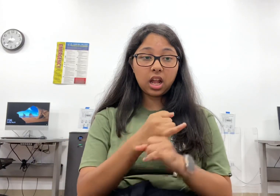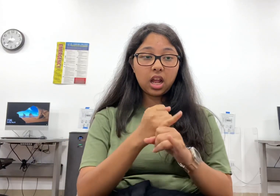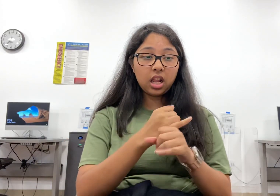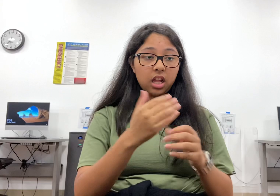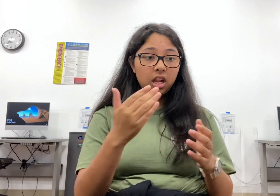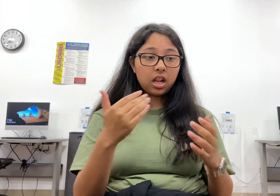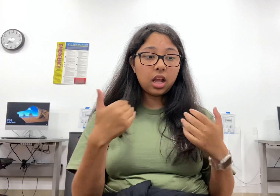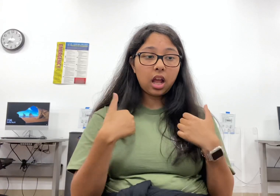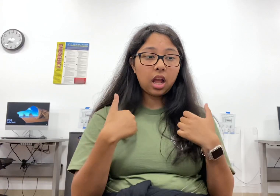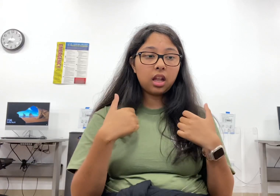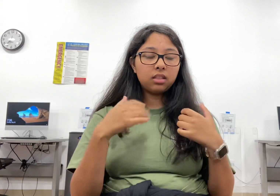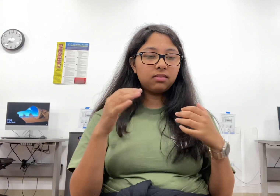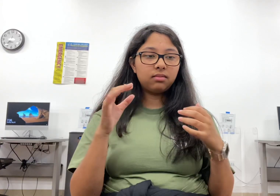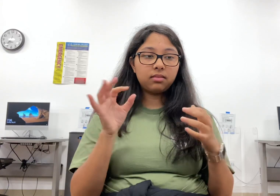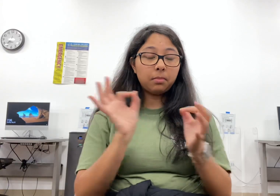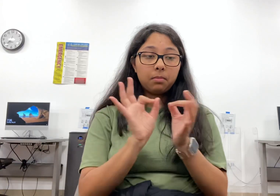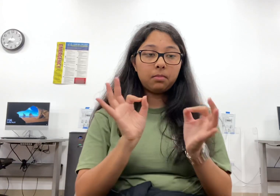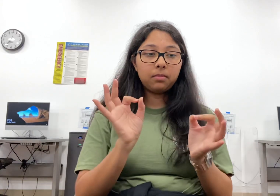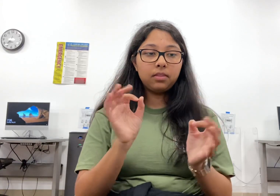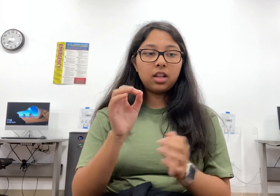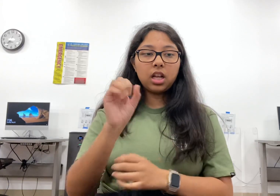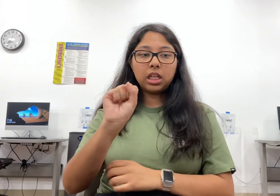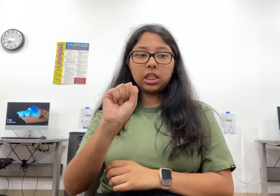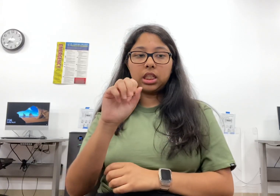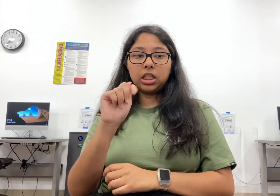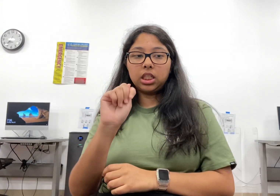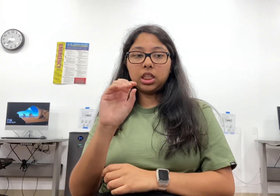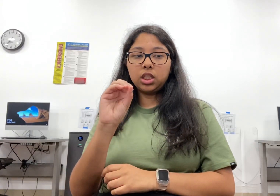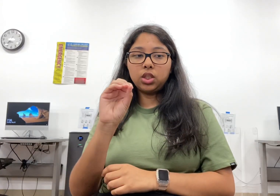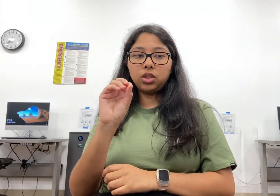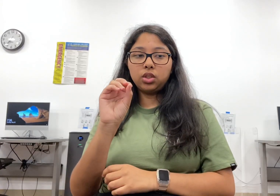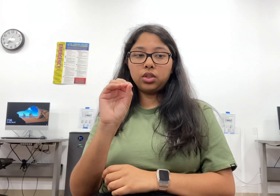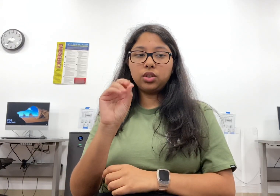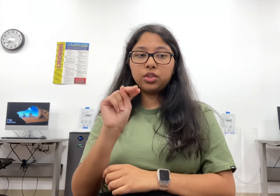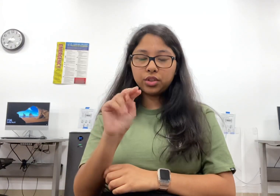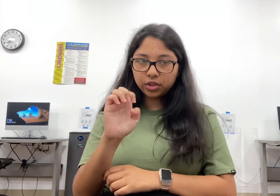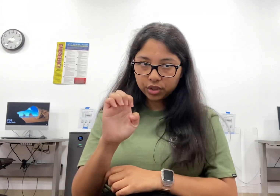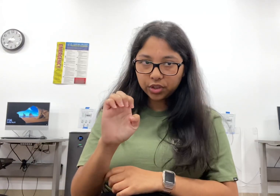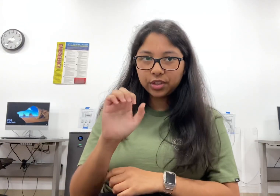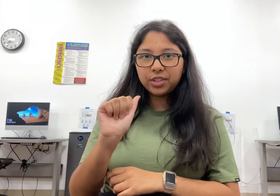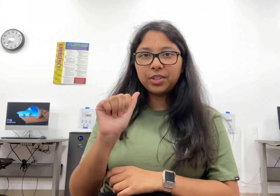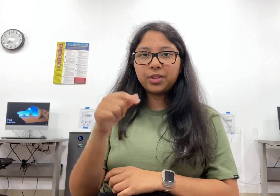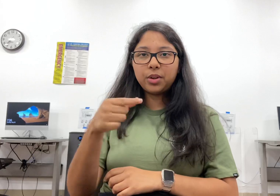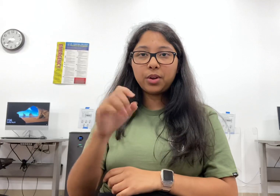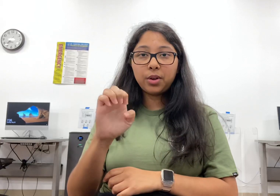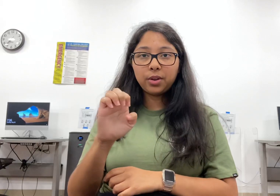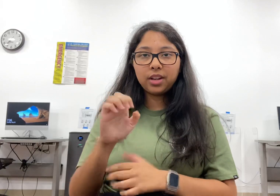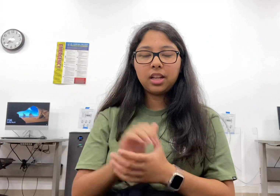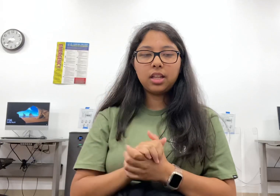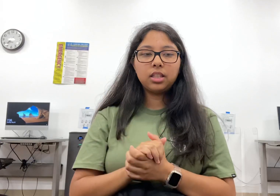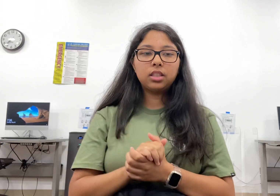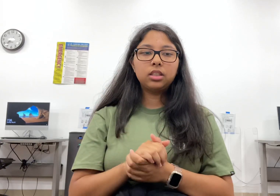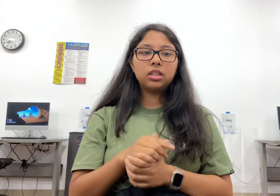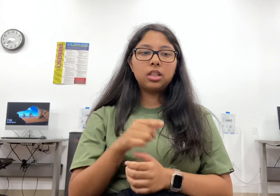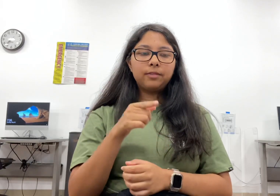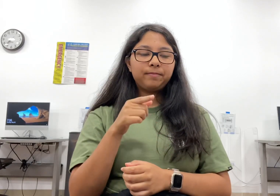This is probably because soapstone, an easy to carve stone, was available in large